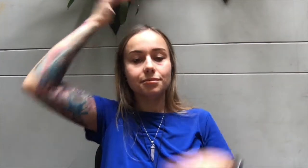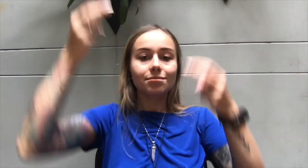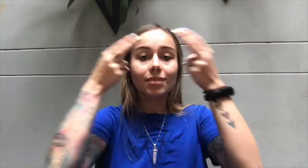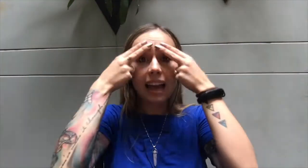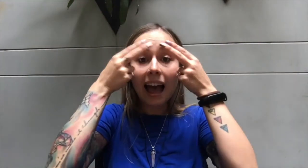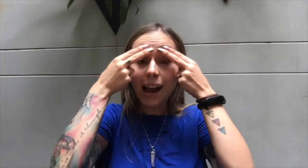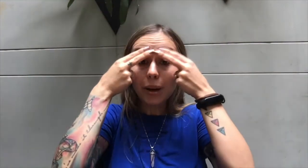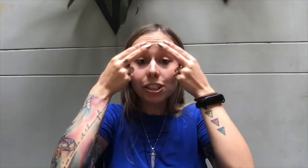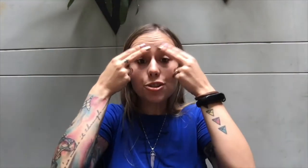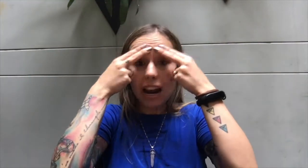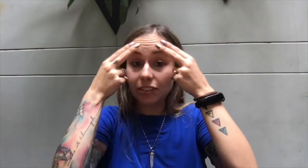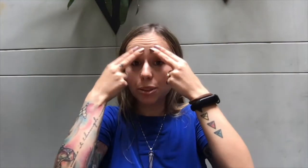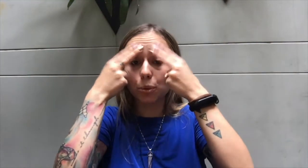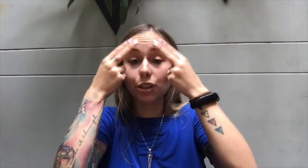I want to travel the world.